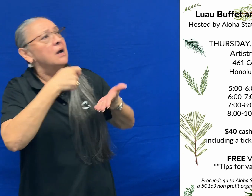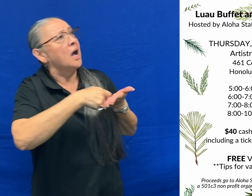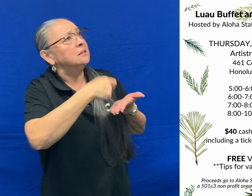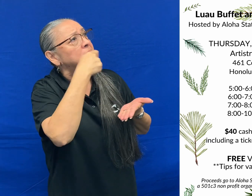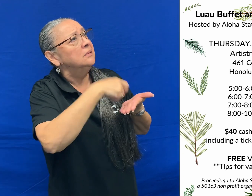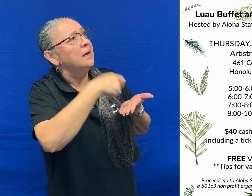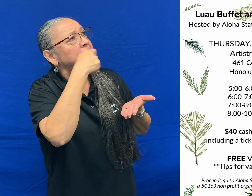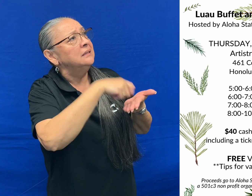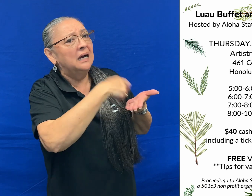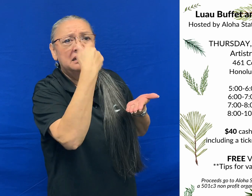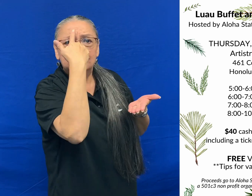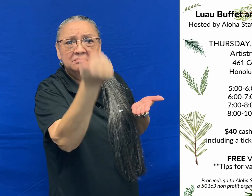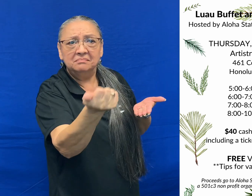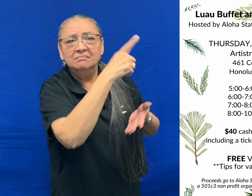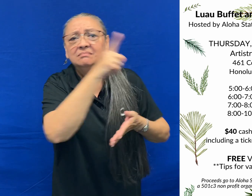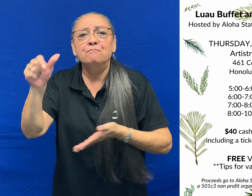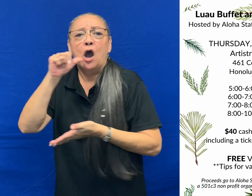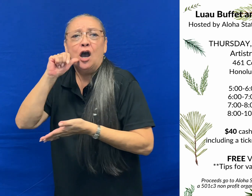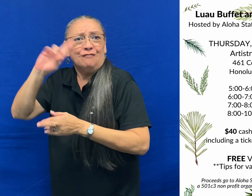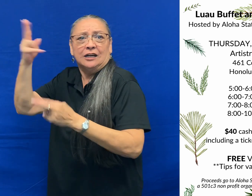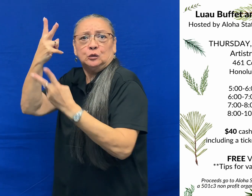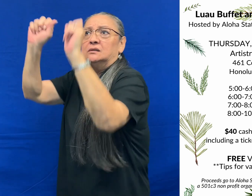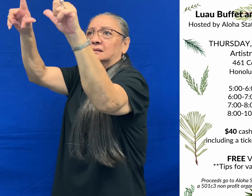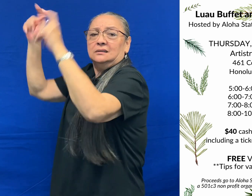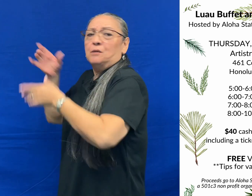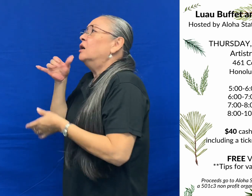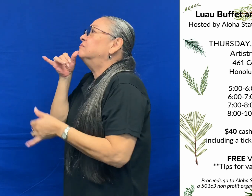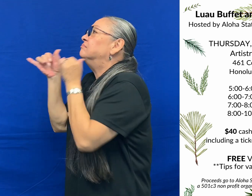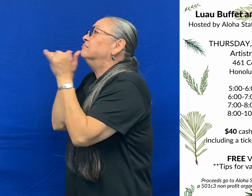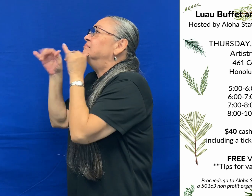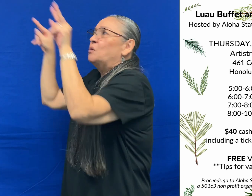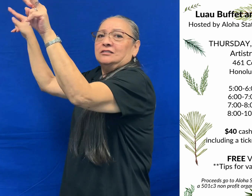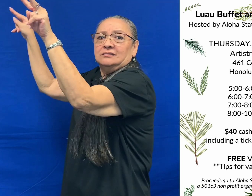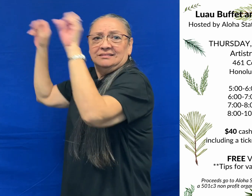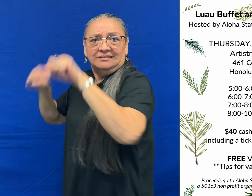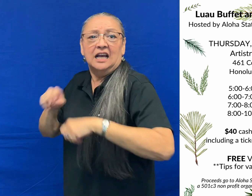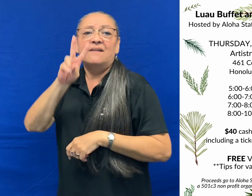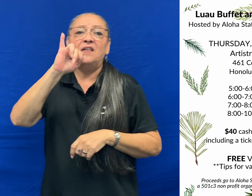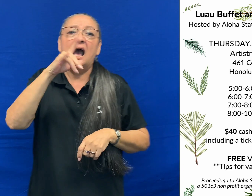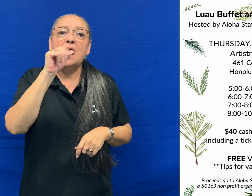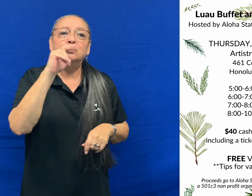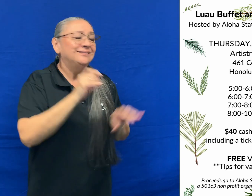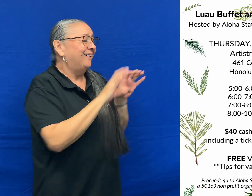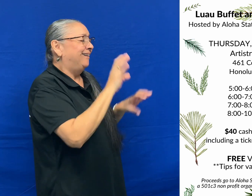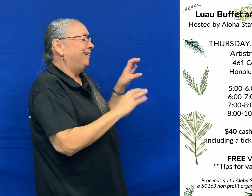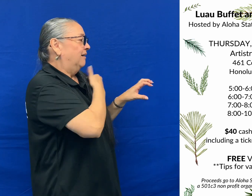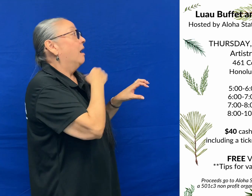something you won't miss a thing because the TV is right there. You can sit and eat while watching the performance. TV